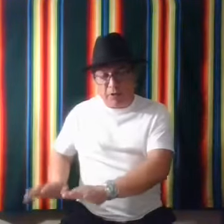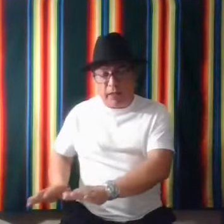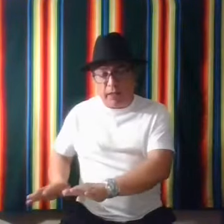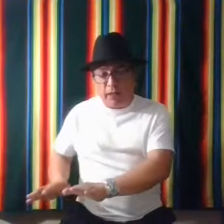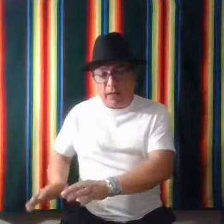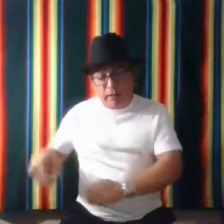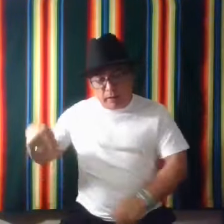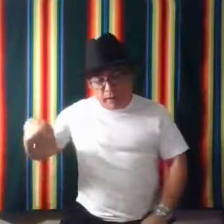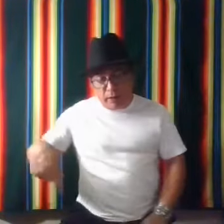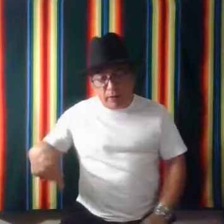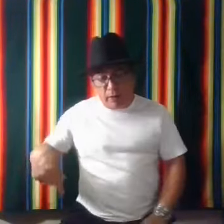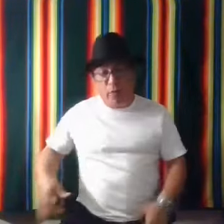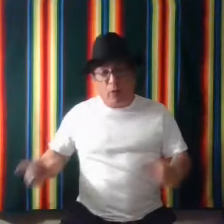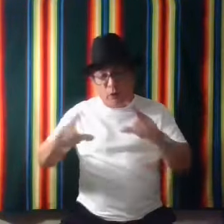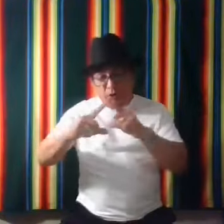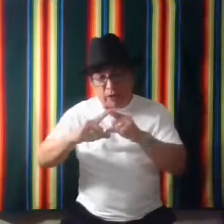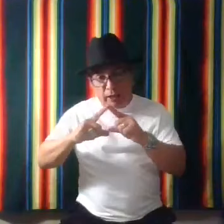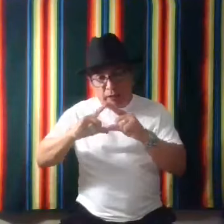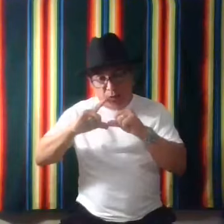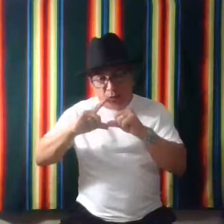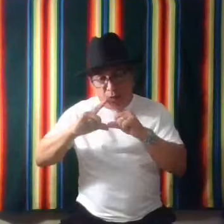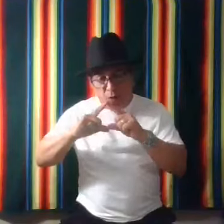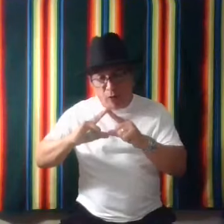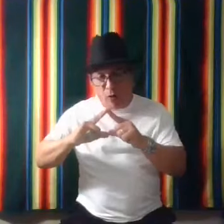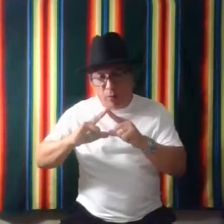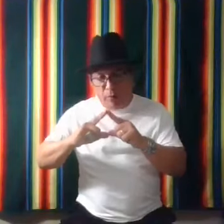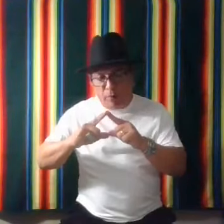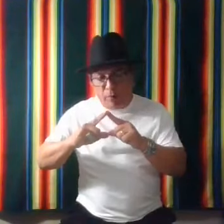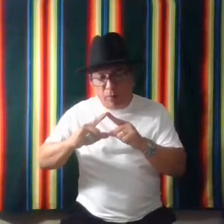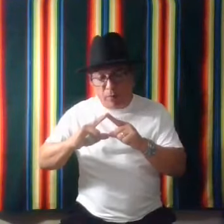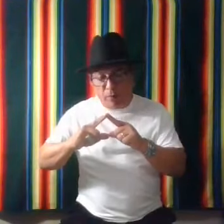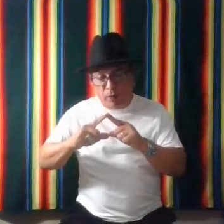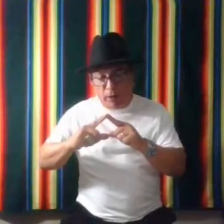staying here or you're staying home. Okay.